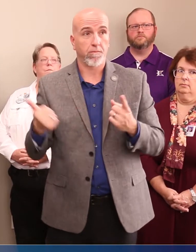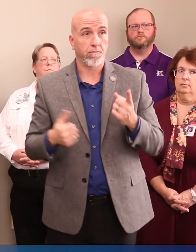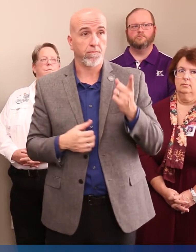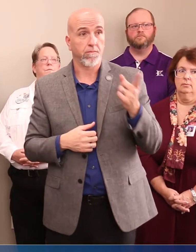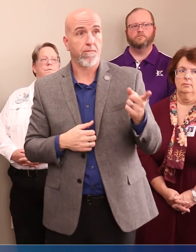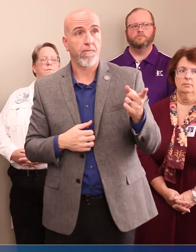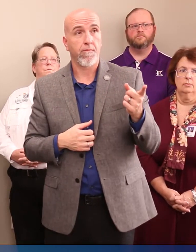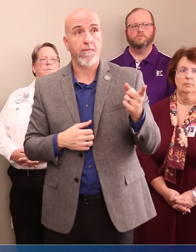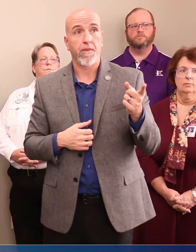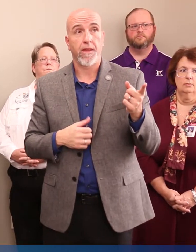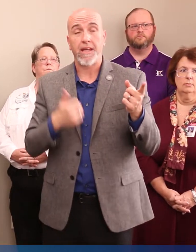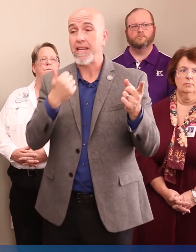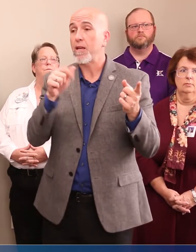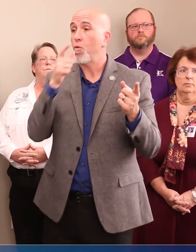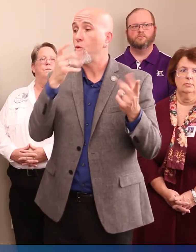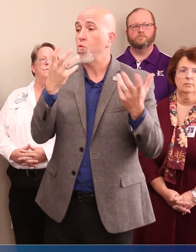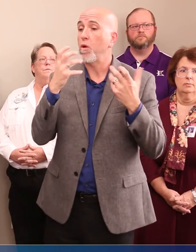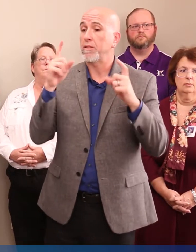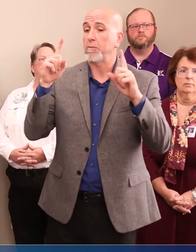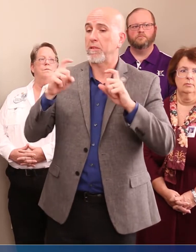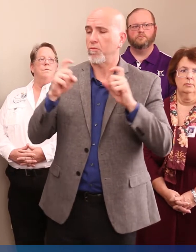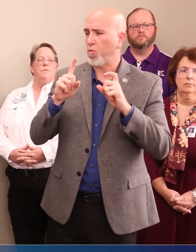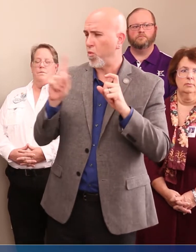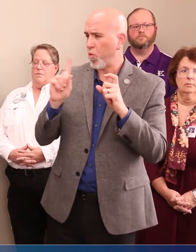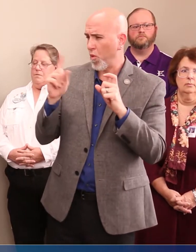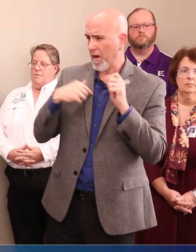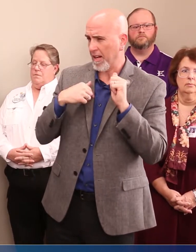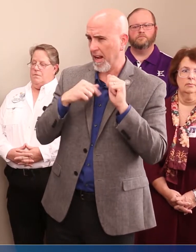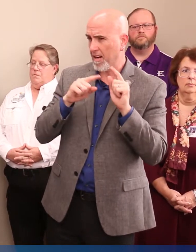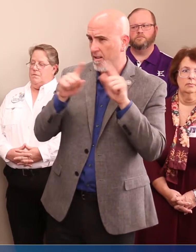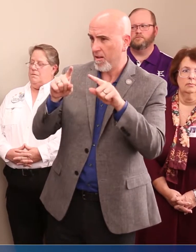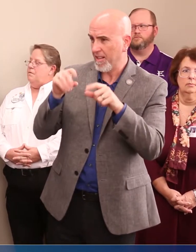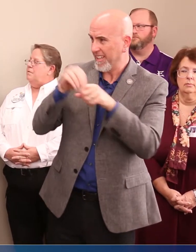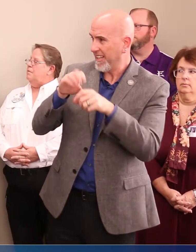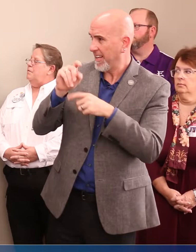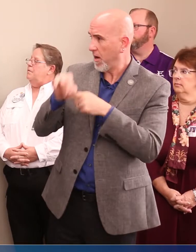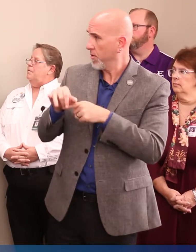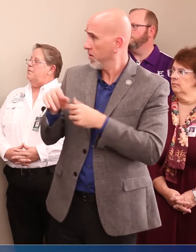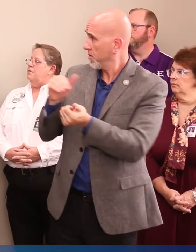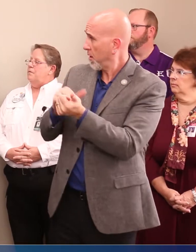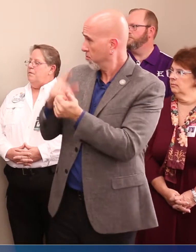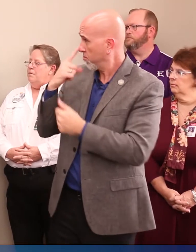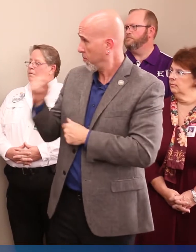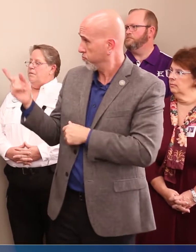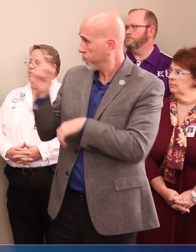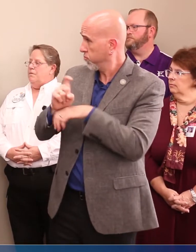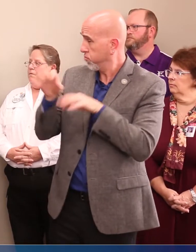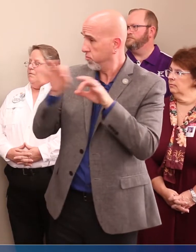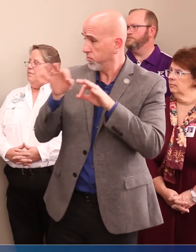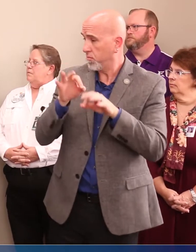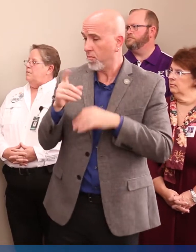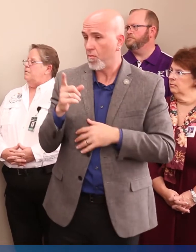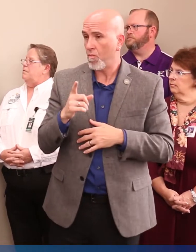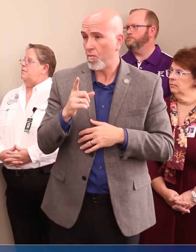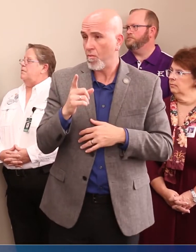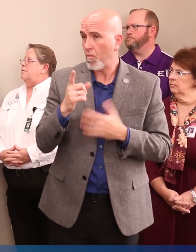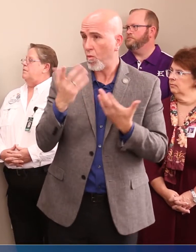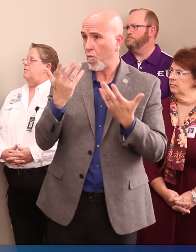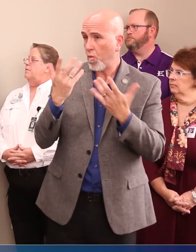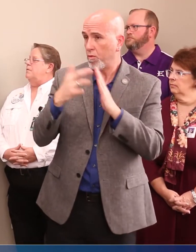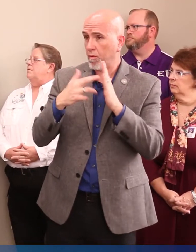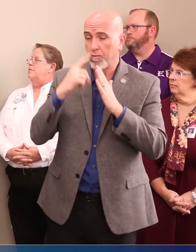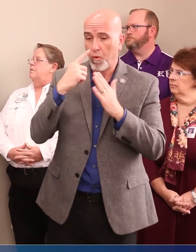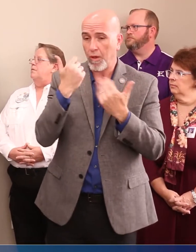Anyone who wants to get tested, where can they access that within the county? Doctor, would you come and talk about the protocol